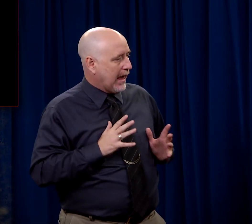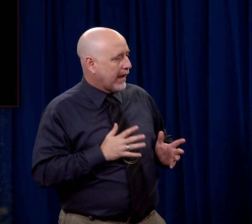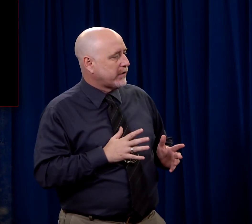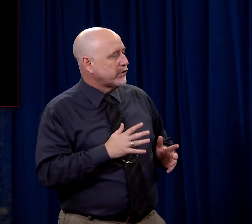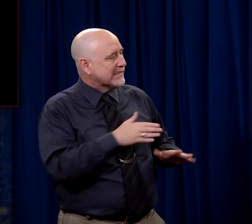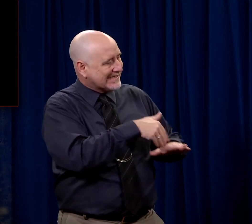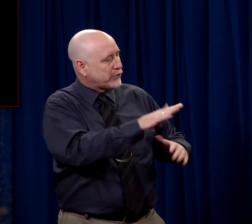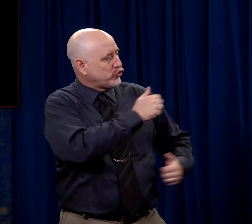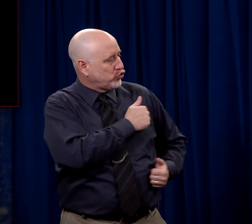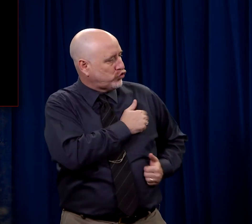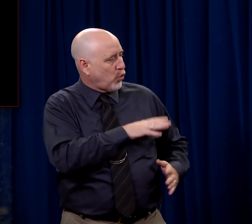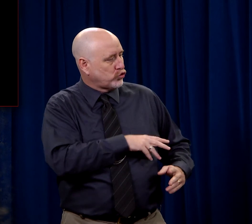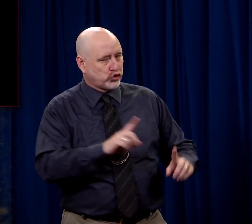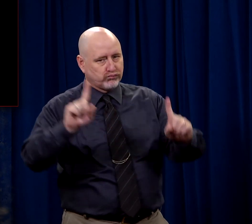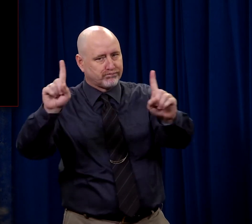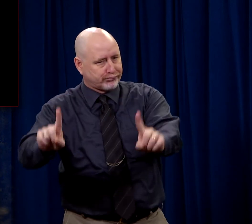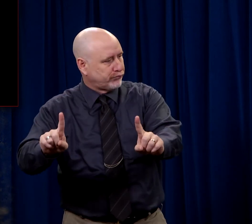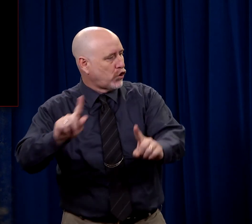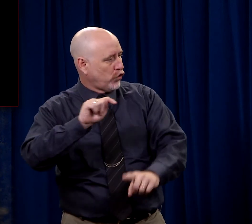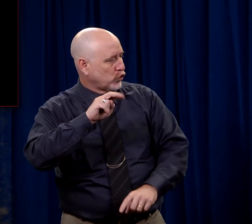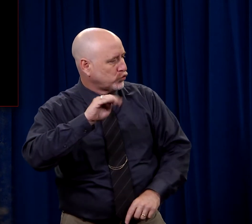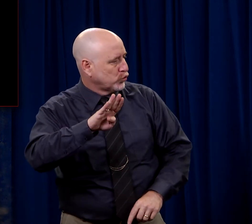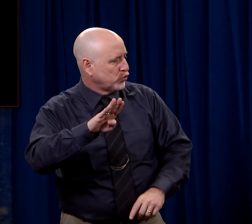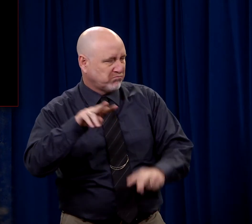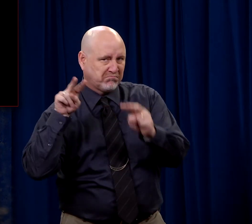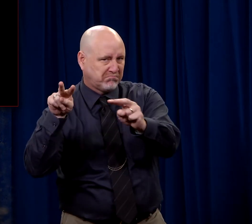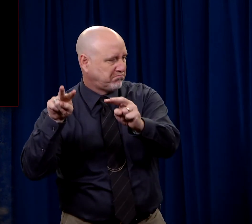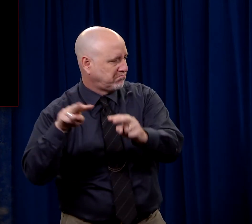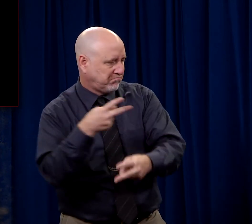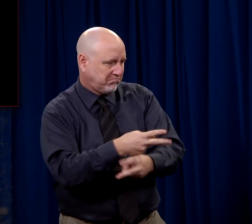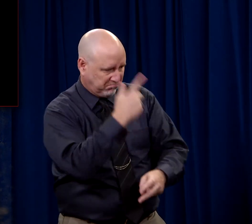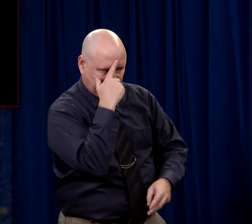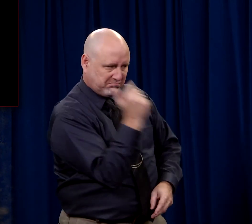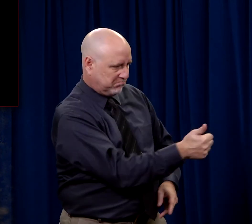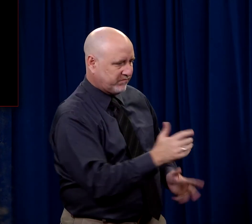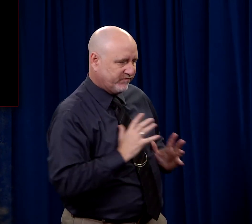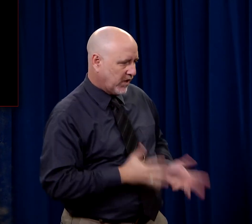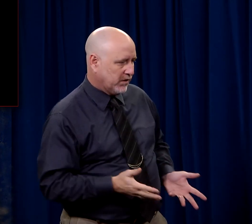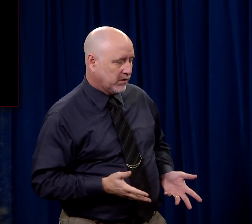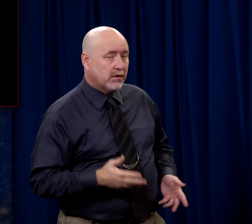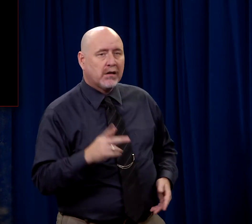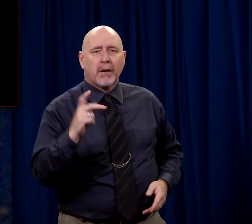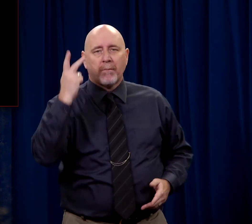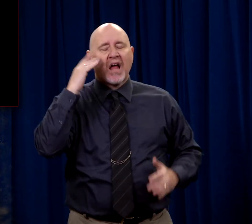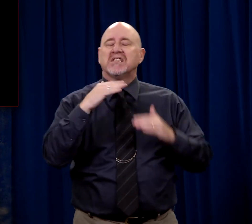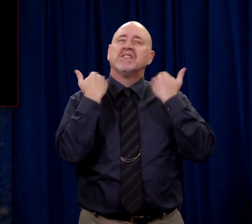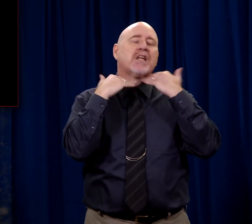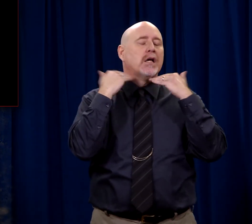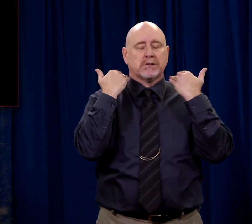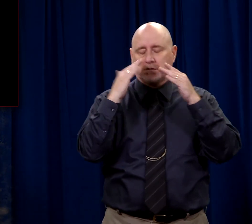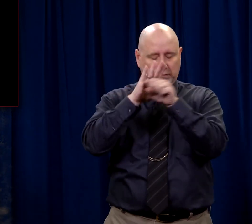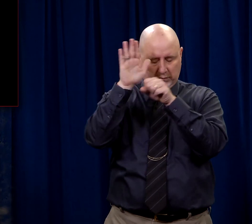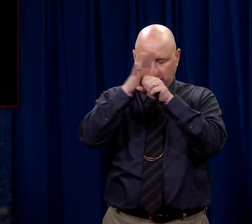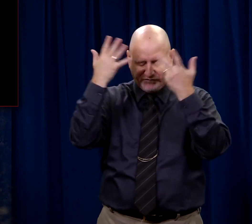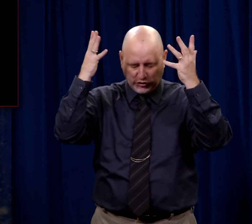Fine. You can send your soldiers to the tomb and you can make it as sure as you can. Go ahead. Pilate was sick of the whole thing.